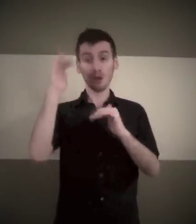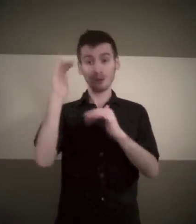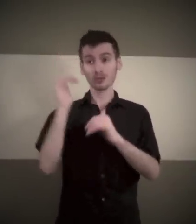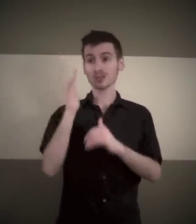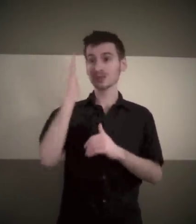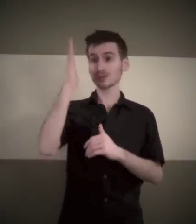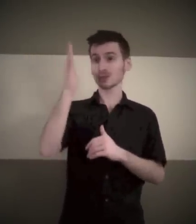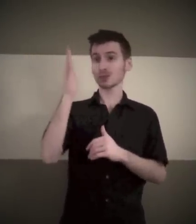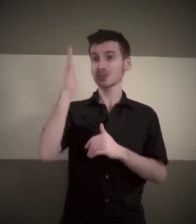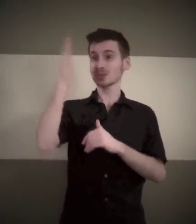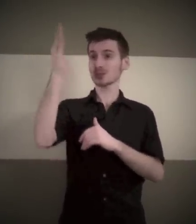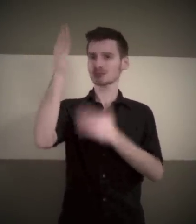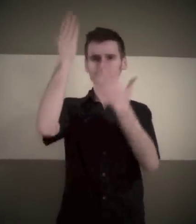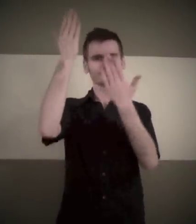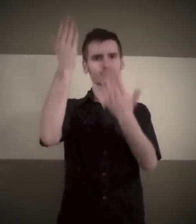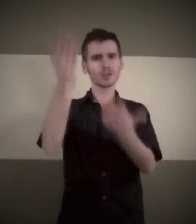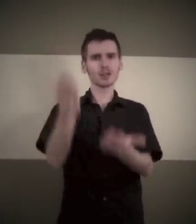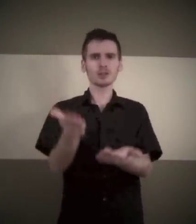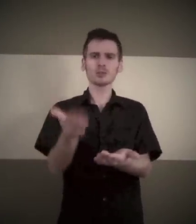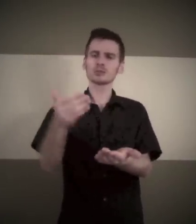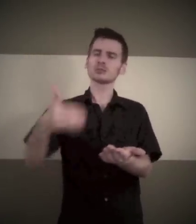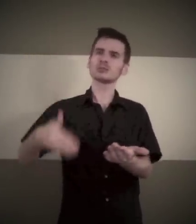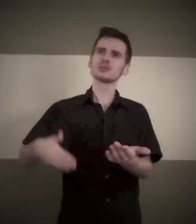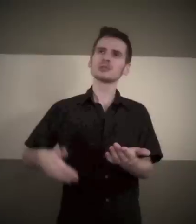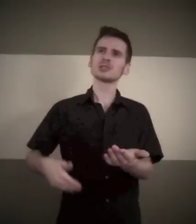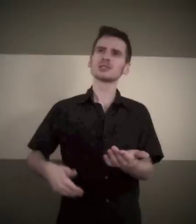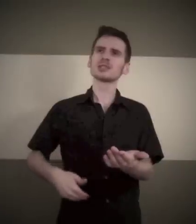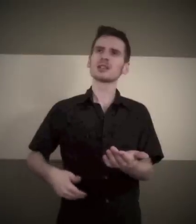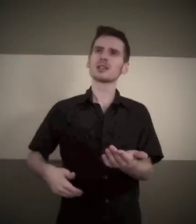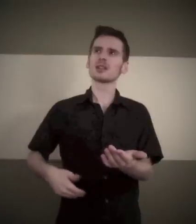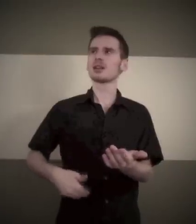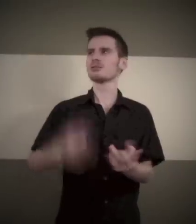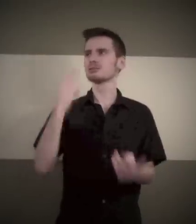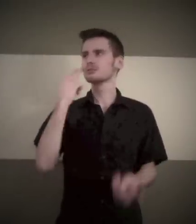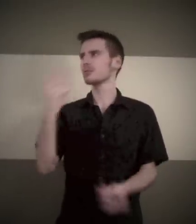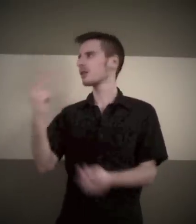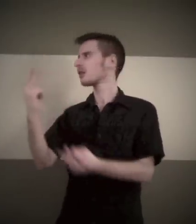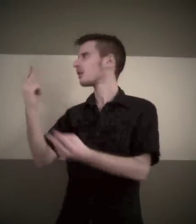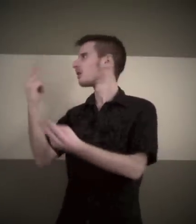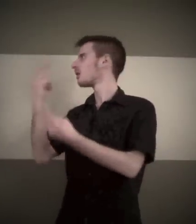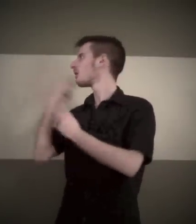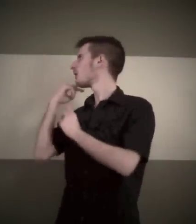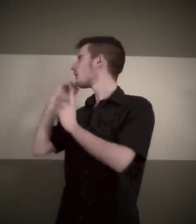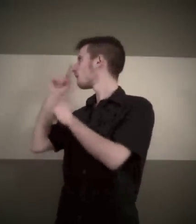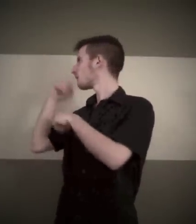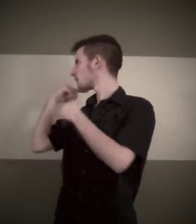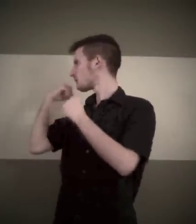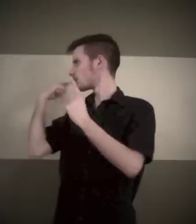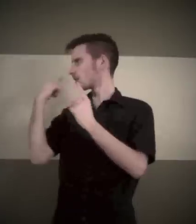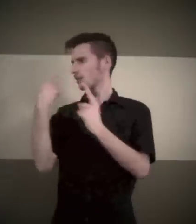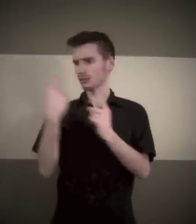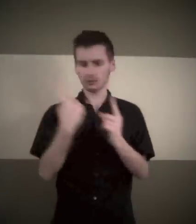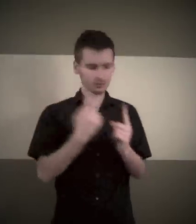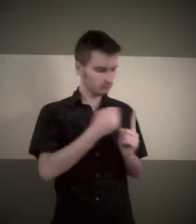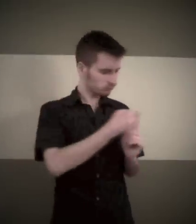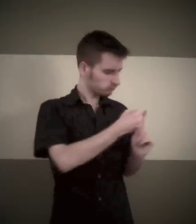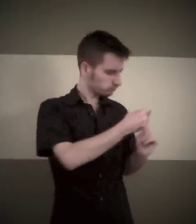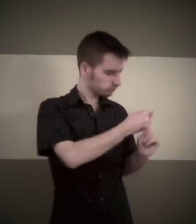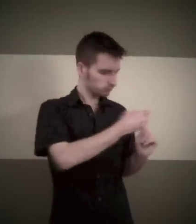Hope when the moment comes, you'll say I, I